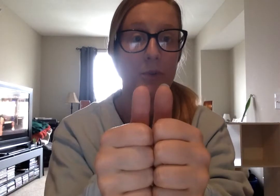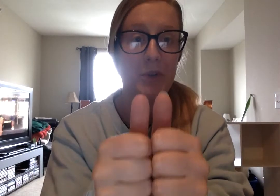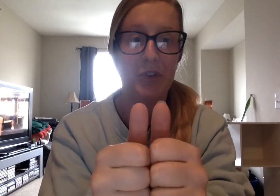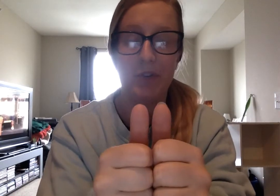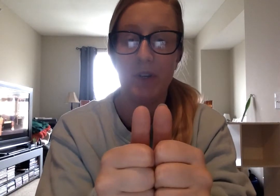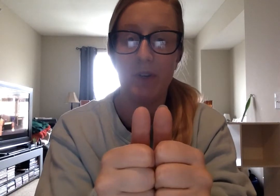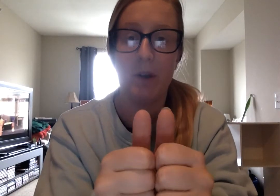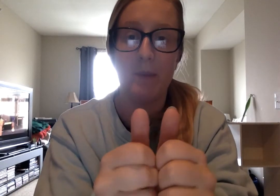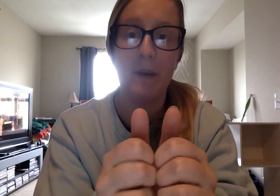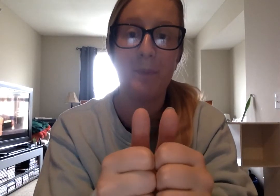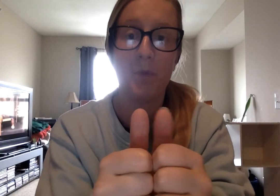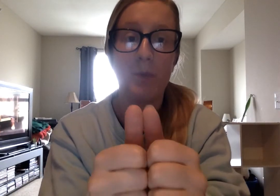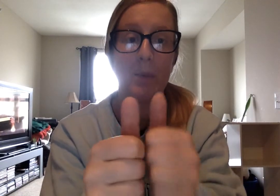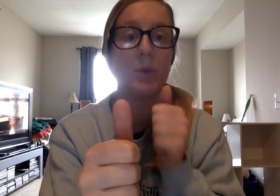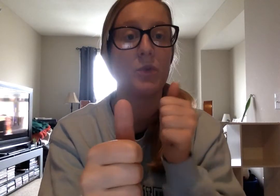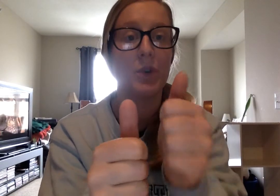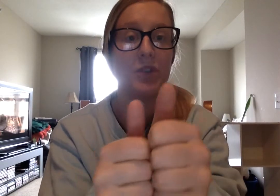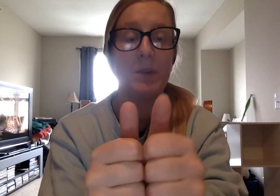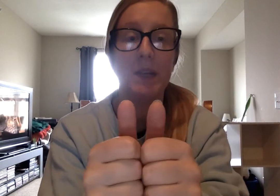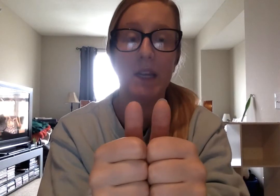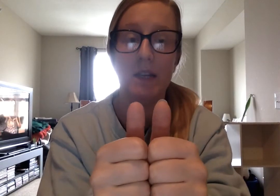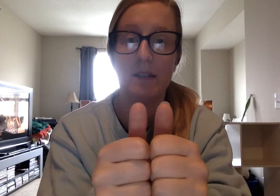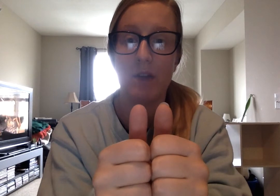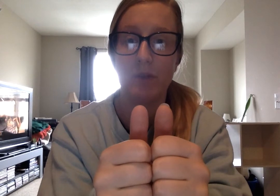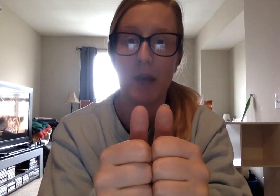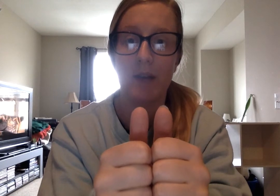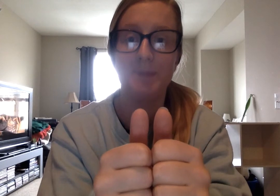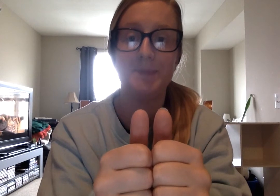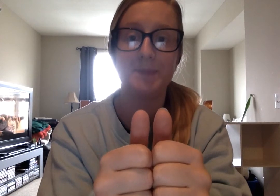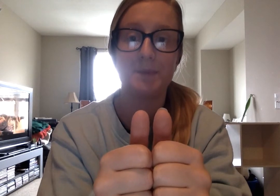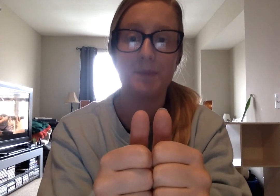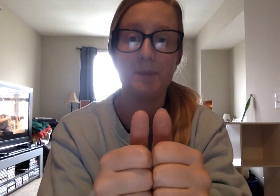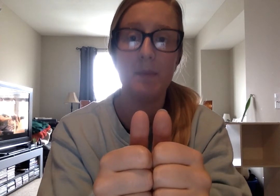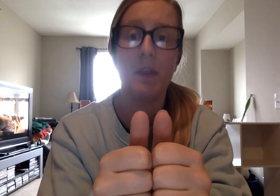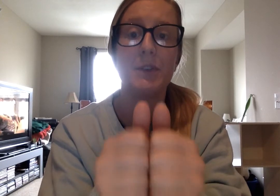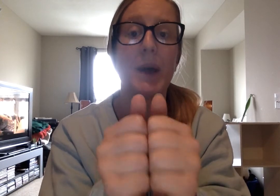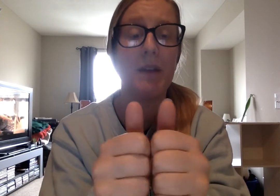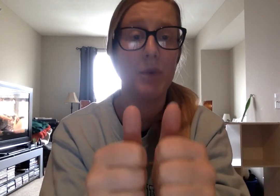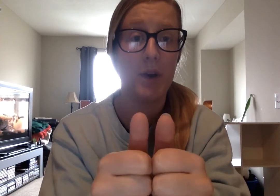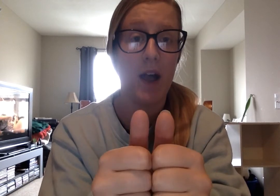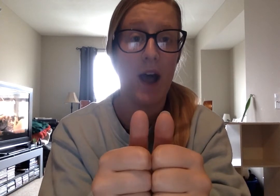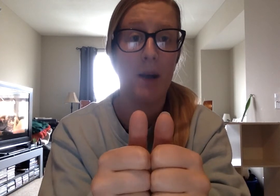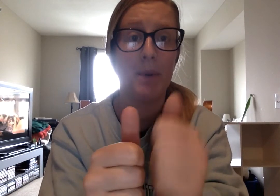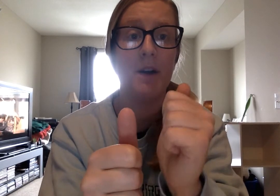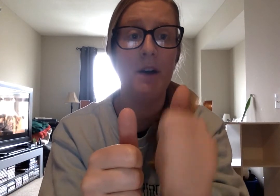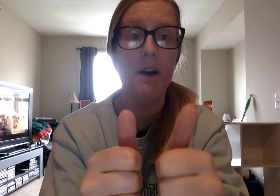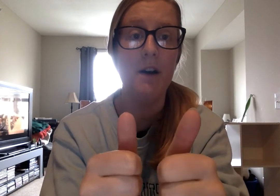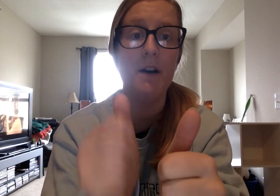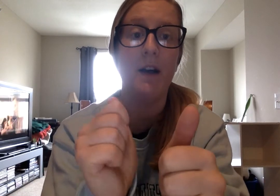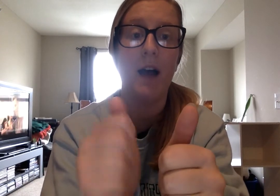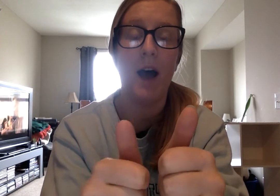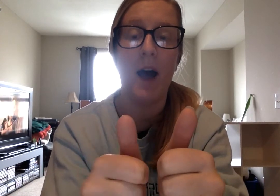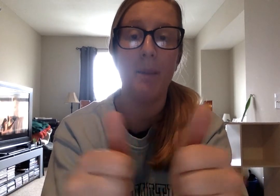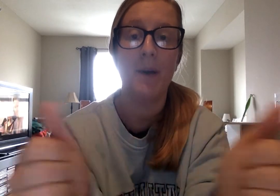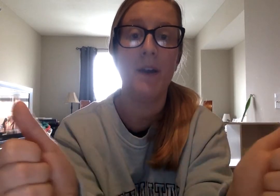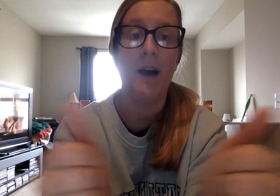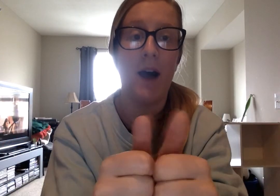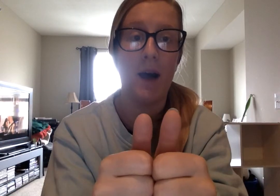switching. So get your thumbs up. Remember we're switching the beginning sounds. Okay. So I have the word hop. H. Op. Hop.